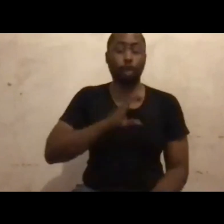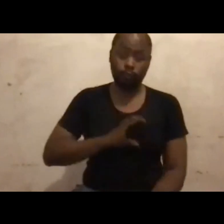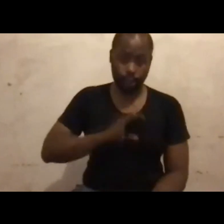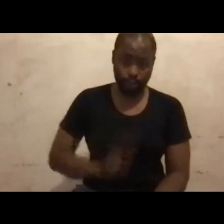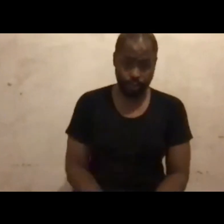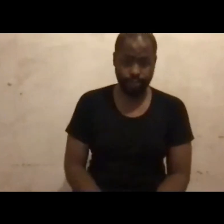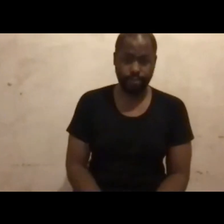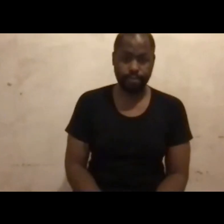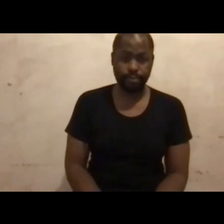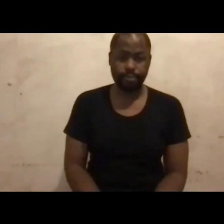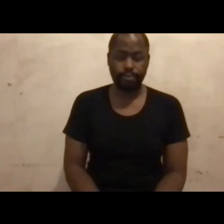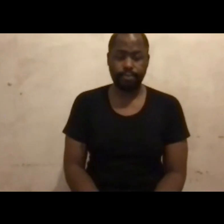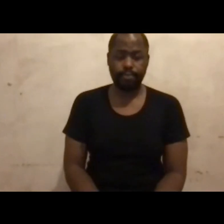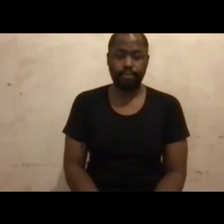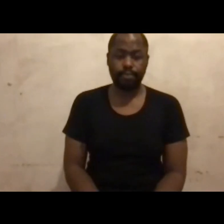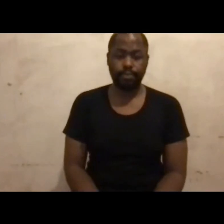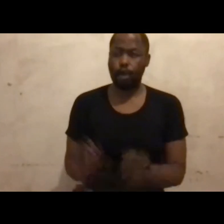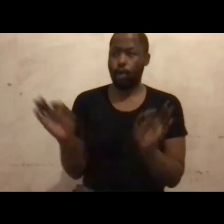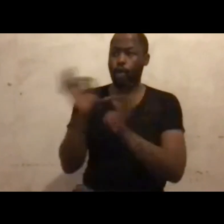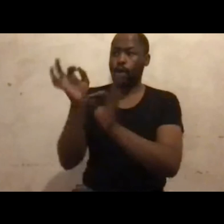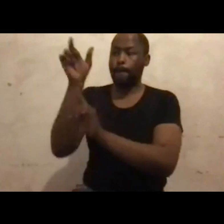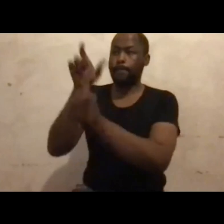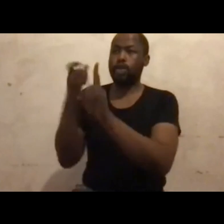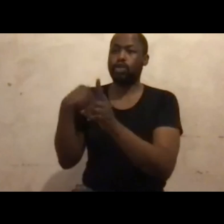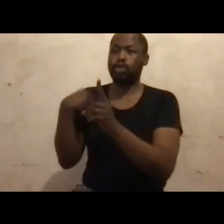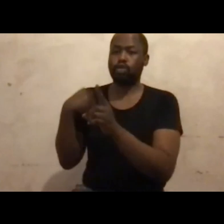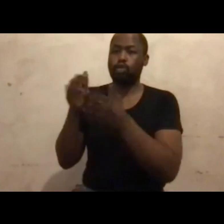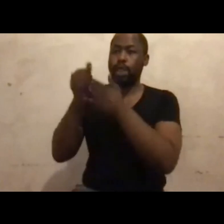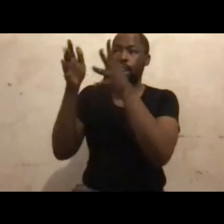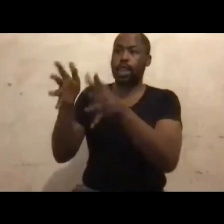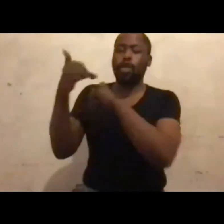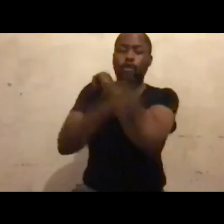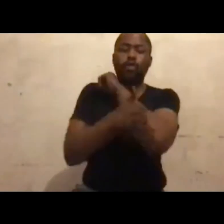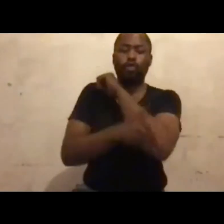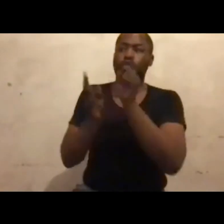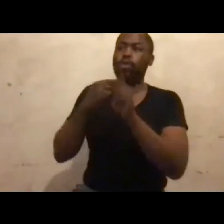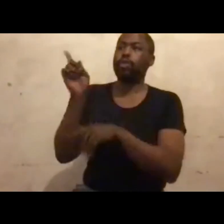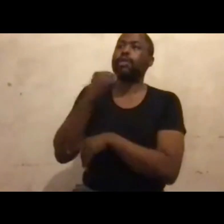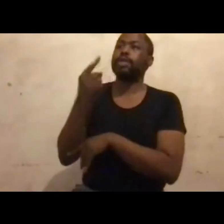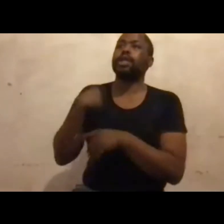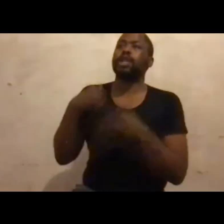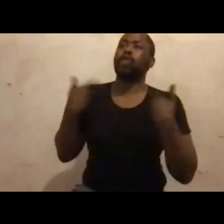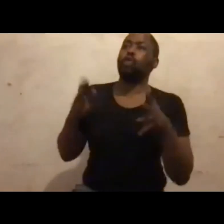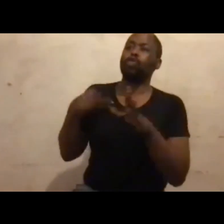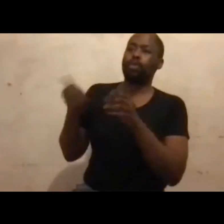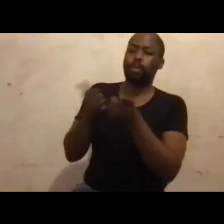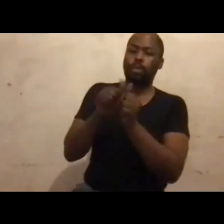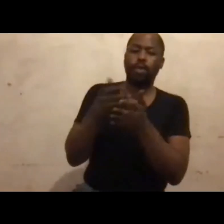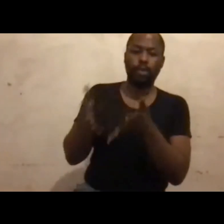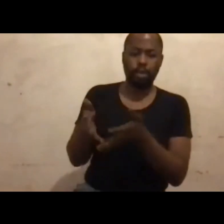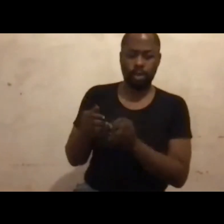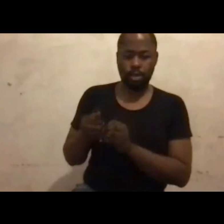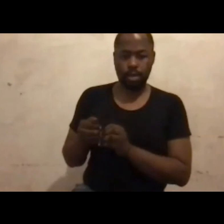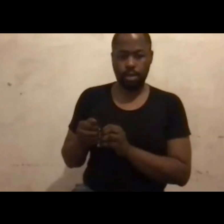in charge of a country would not take you seriously if you say I don't want you at my party, because you are not a part of me.